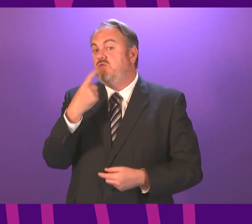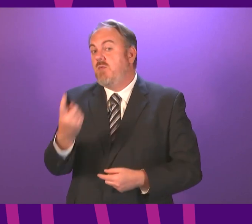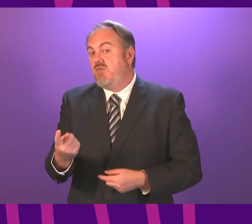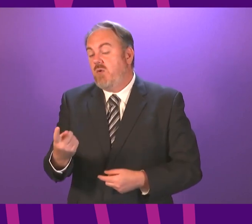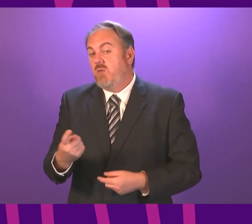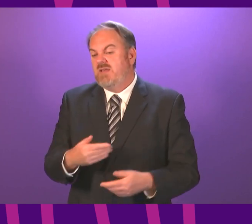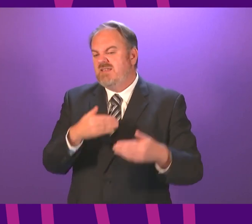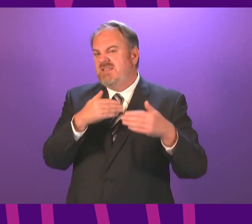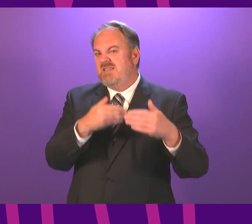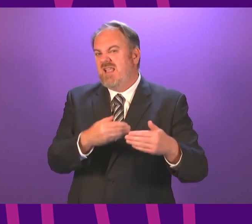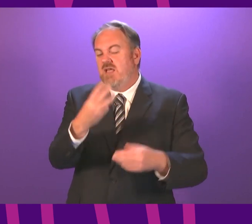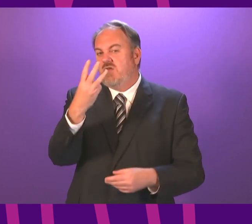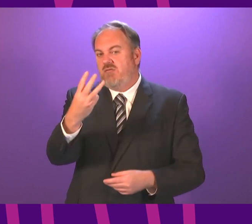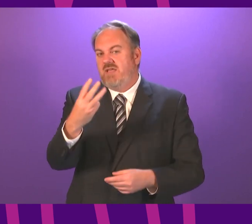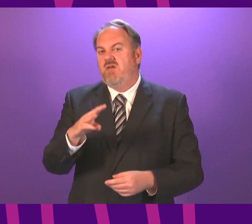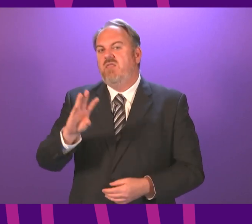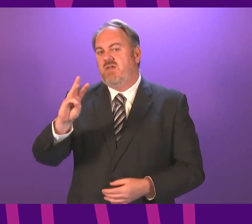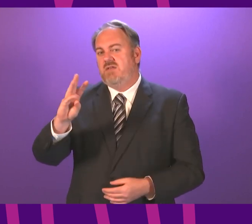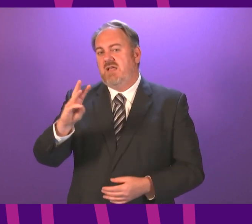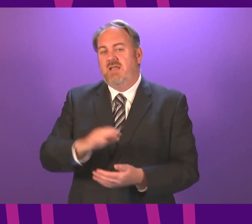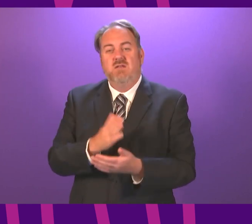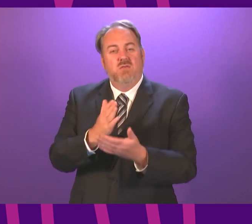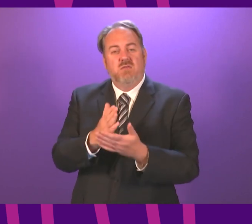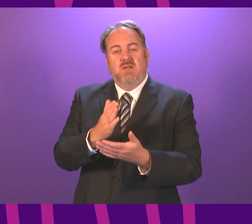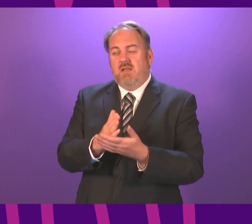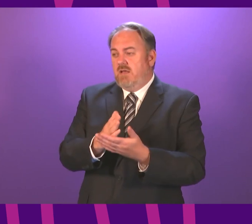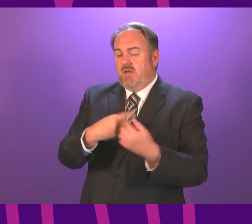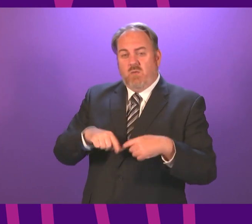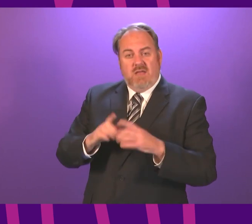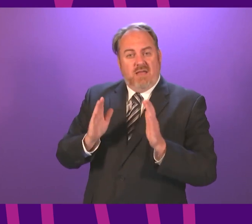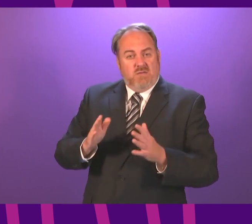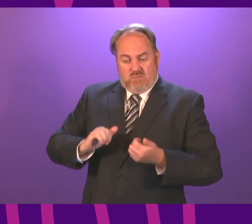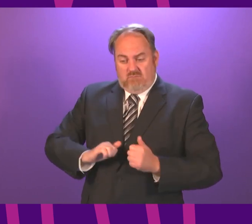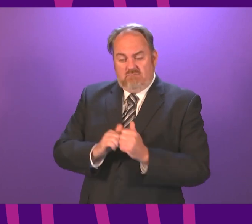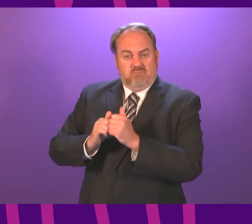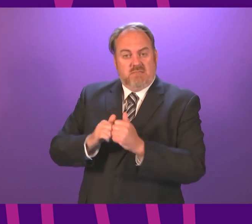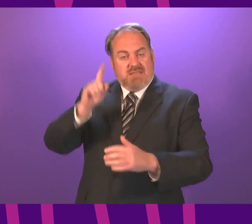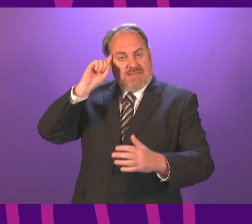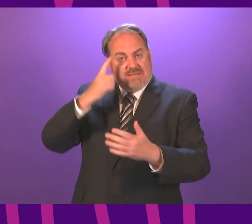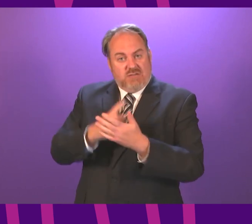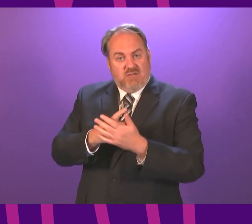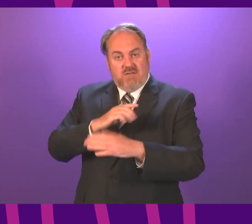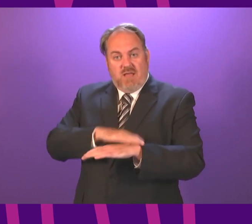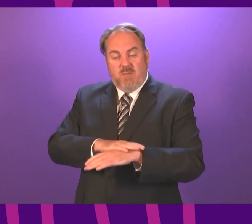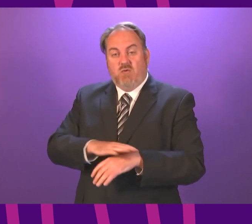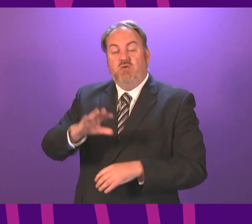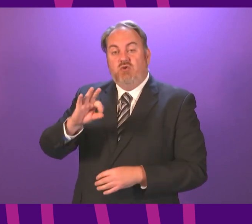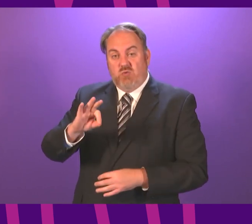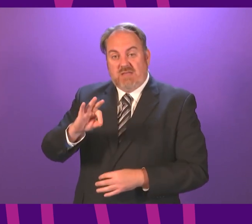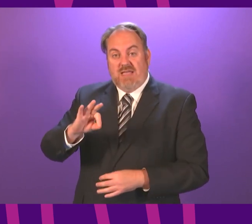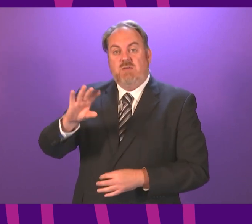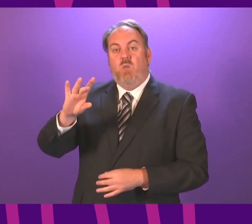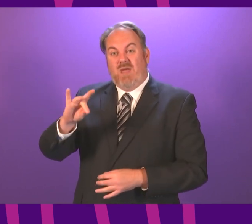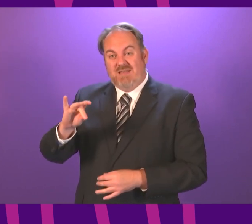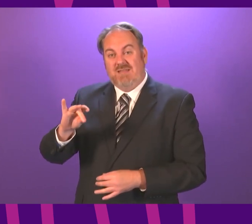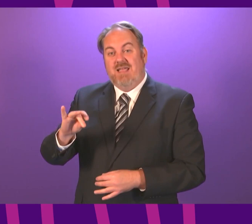to create further flexibility, the Bureau agreed to 6.30 decision times on both Tuesdays, Wednesdays and Thursdays. And I